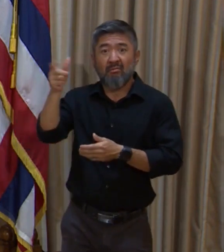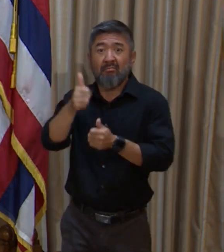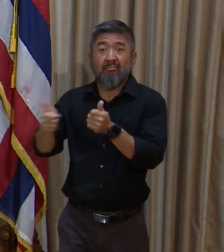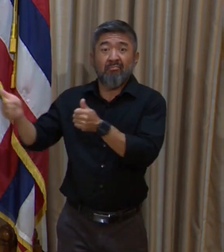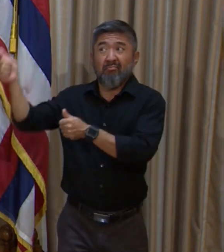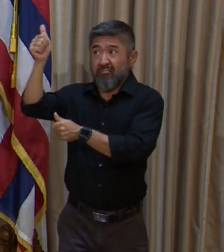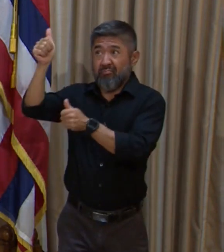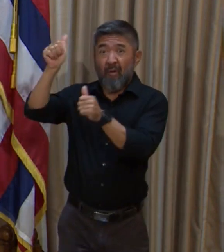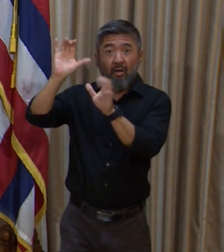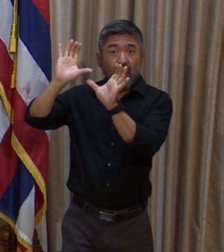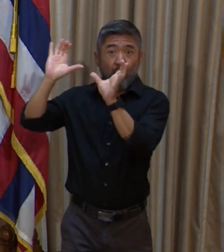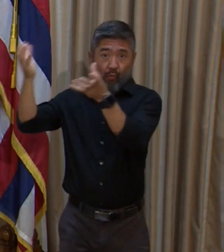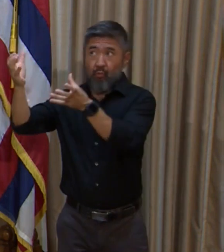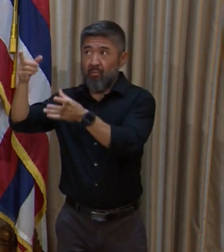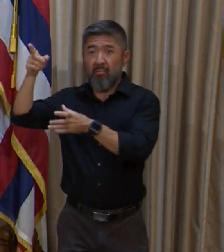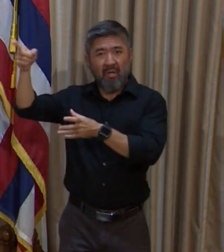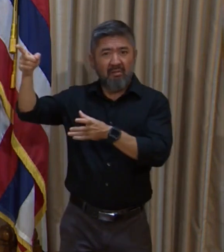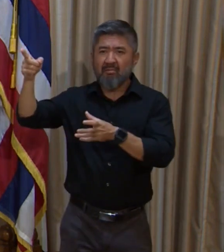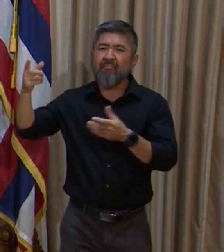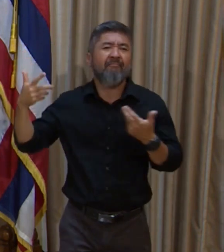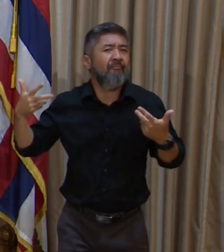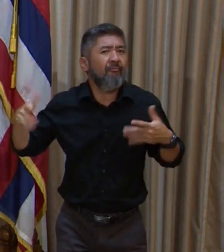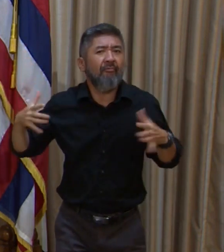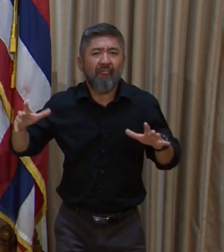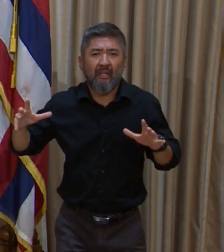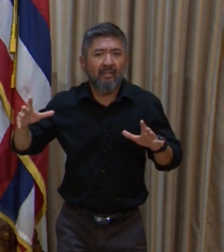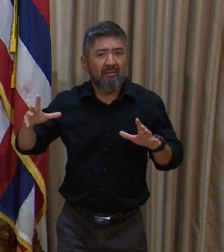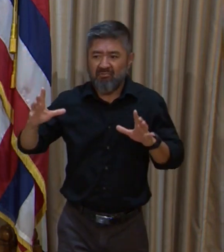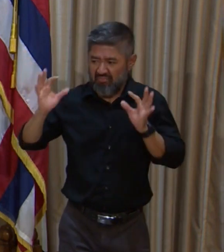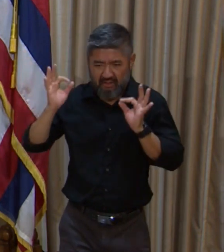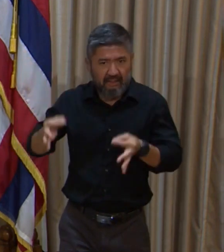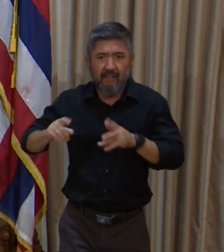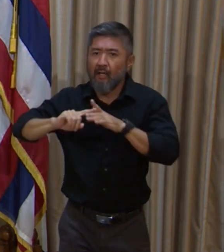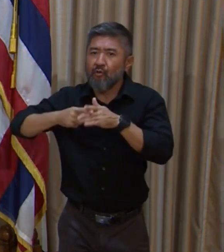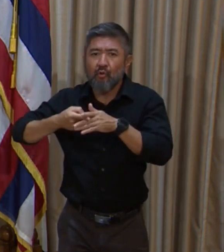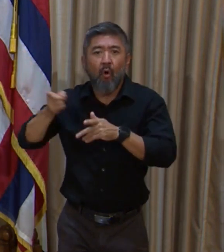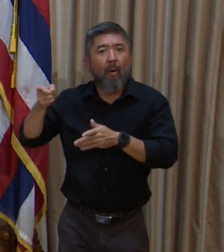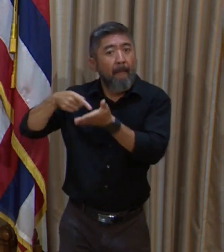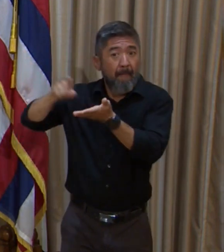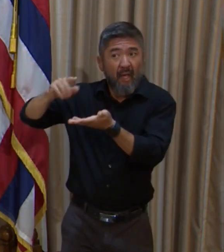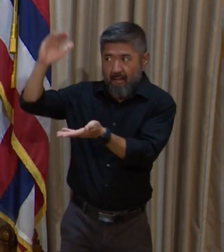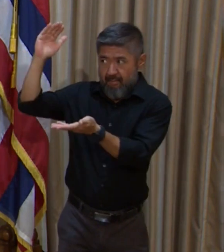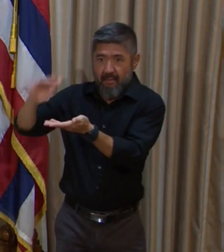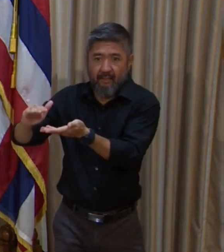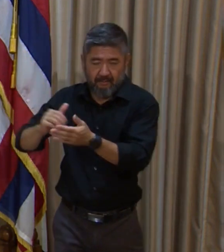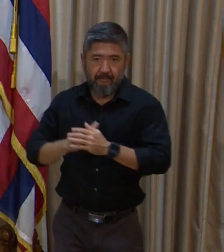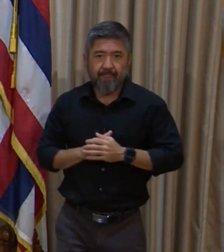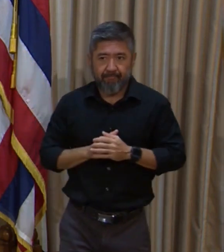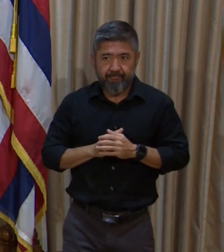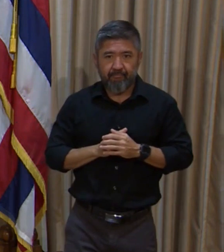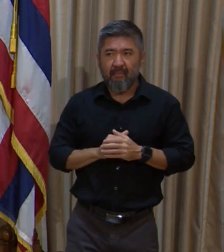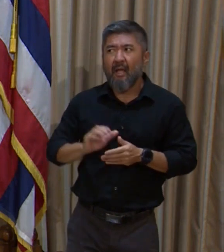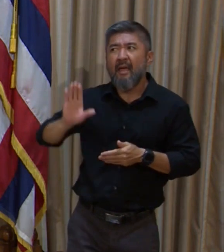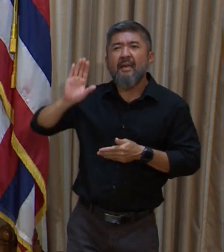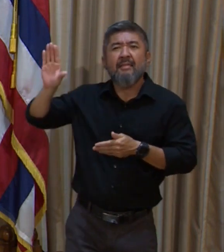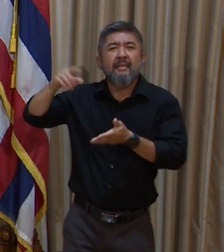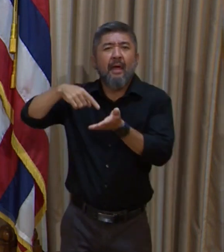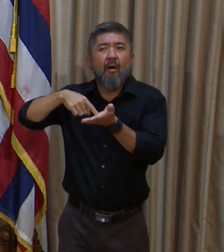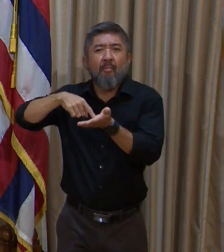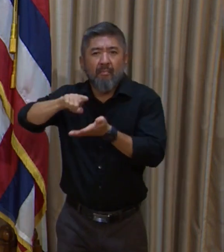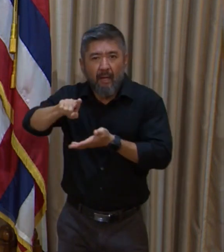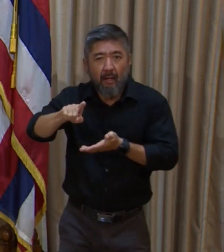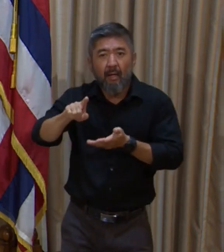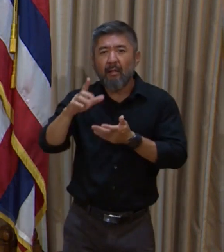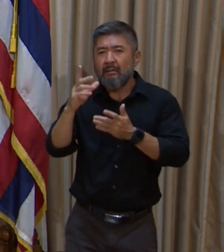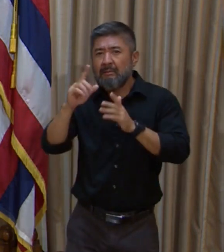team there, has already implemented a pay reduction. And they did scale their reduction with the higher